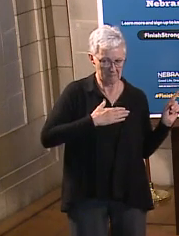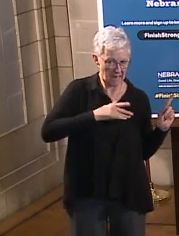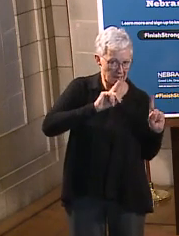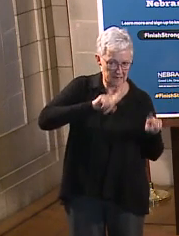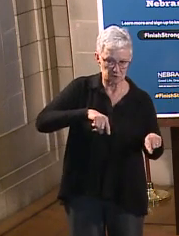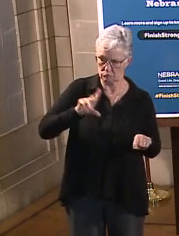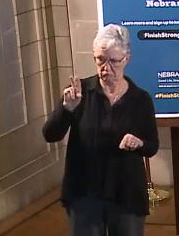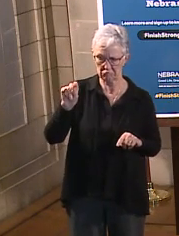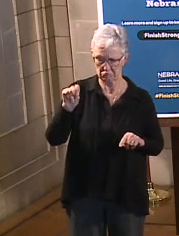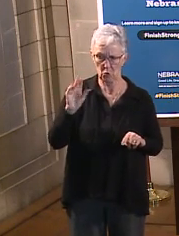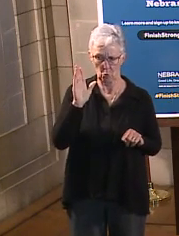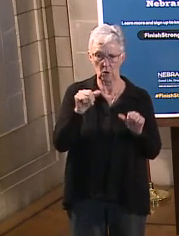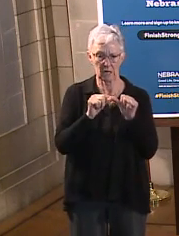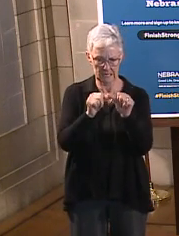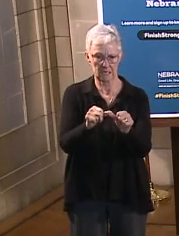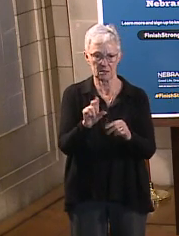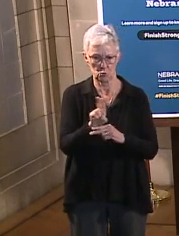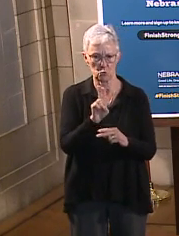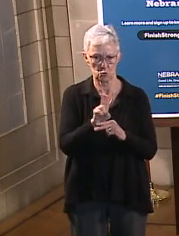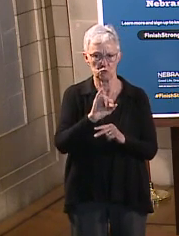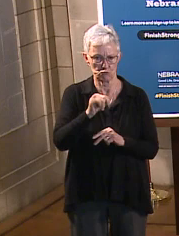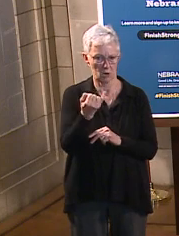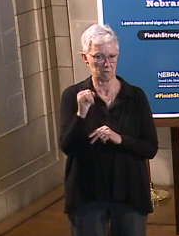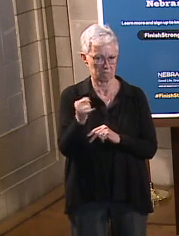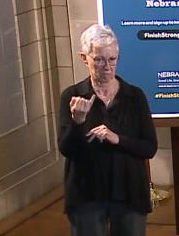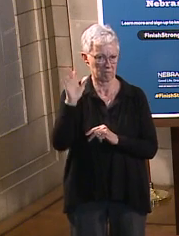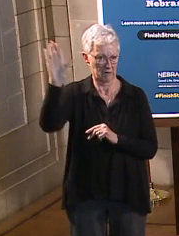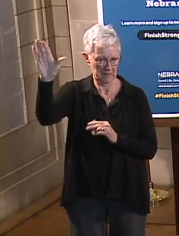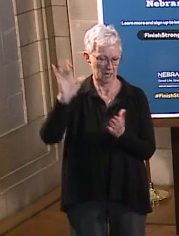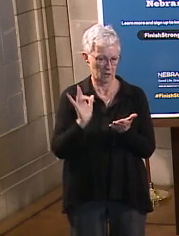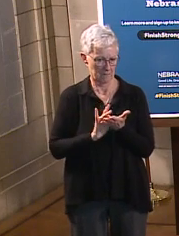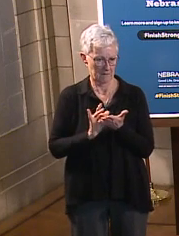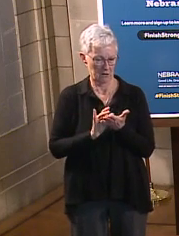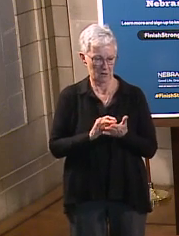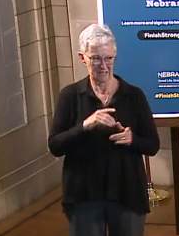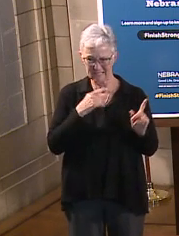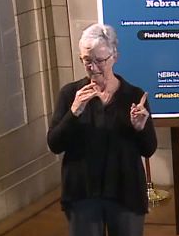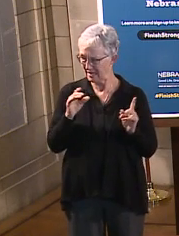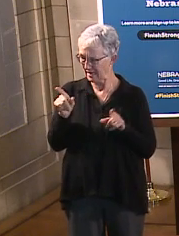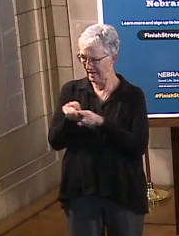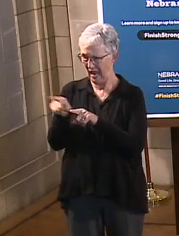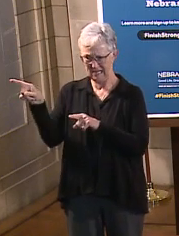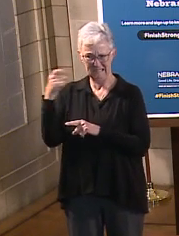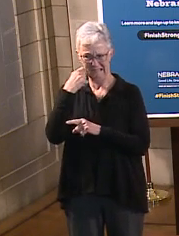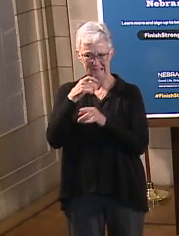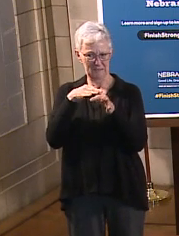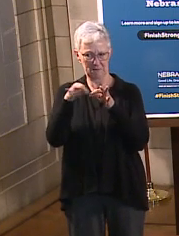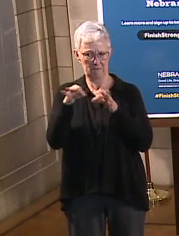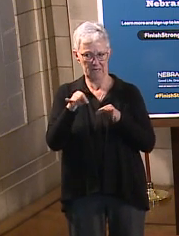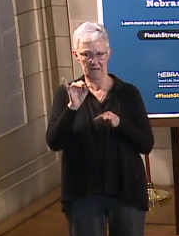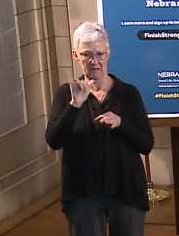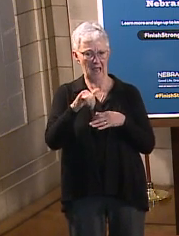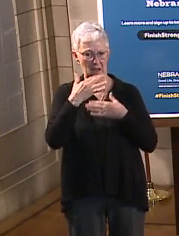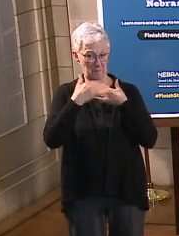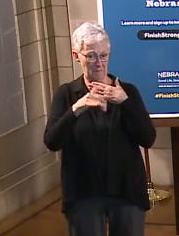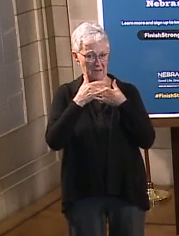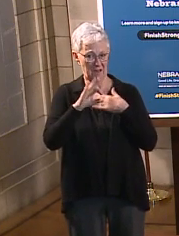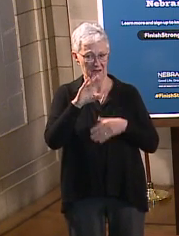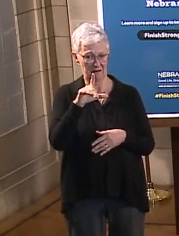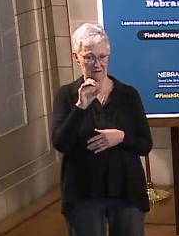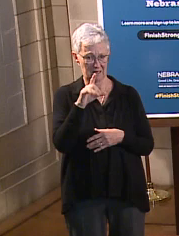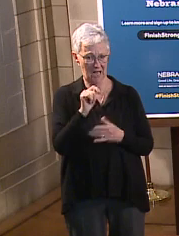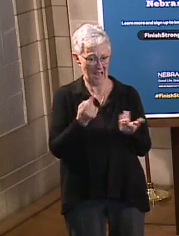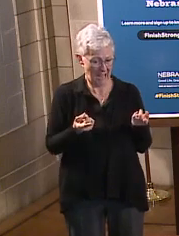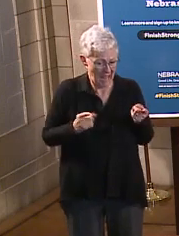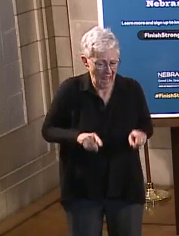the clinical trials with Johnson & Johnson, the sort of blood clot incidences that we saw here in Nebraska